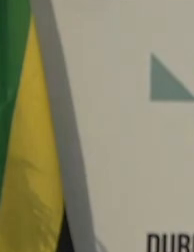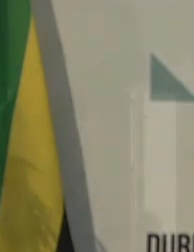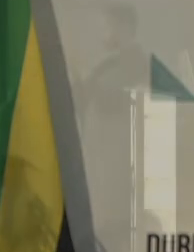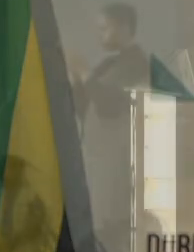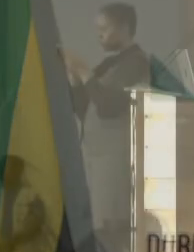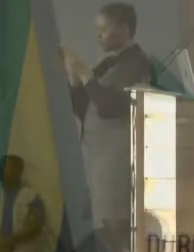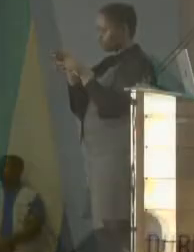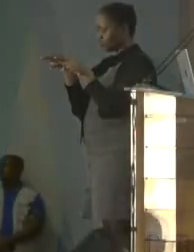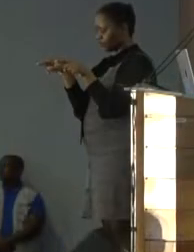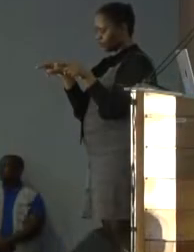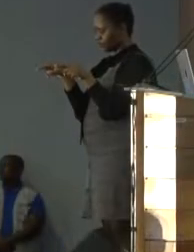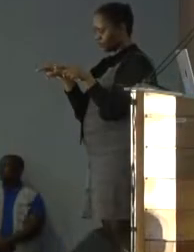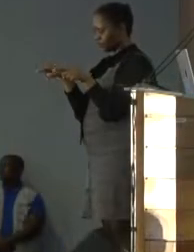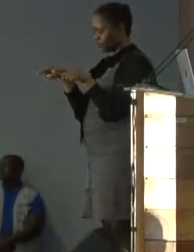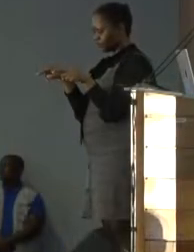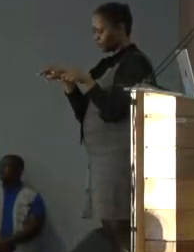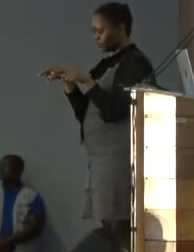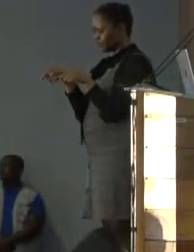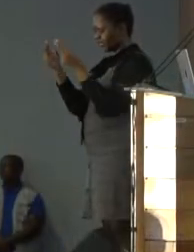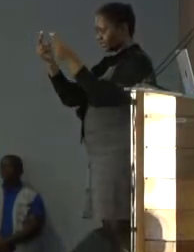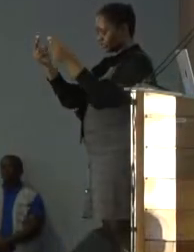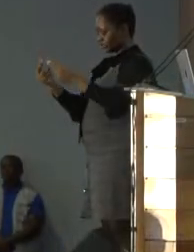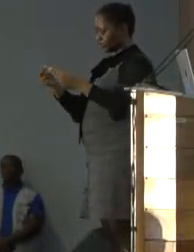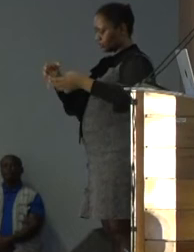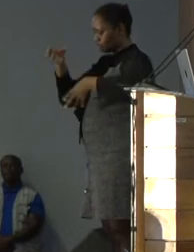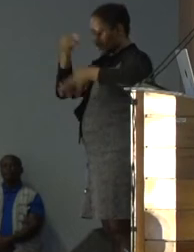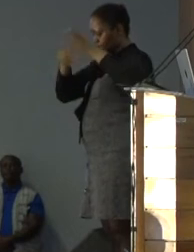design learning.